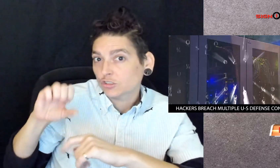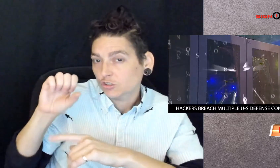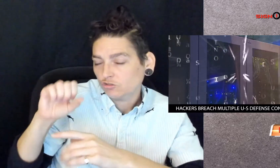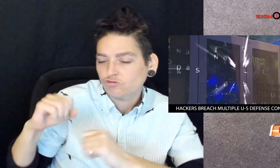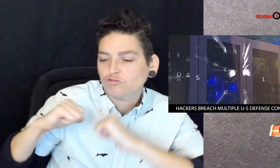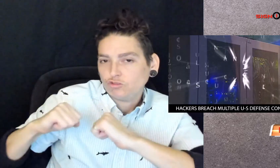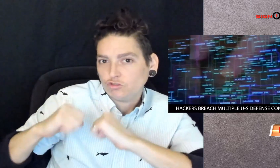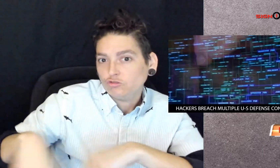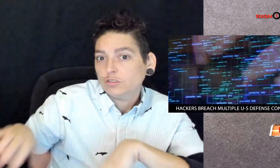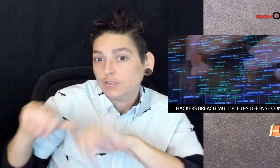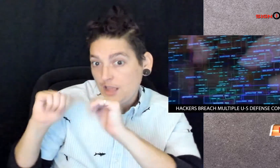the threat.